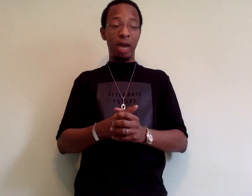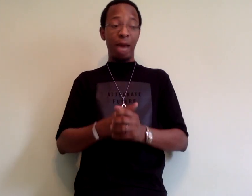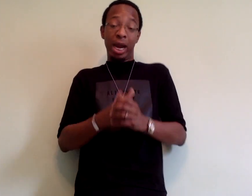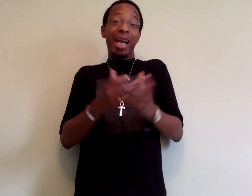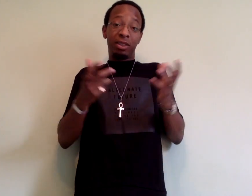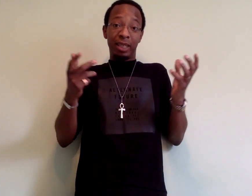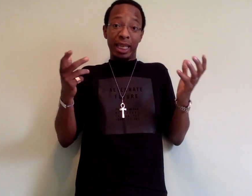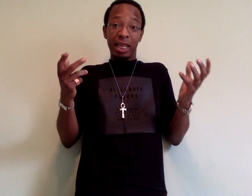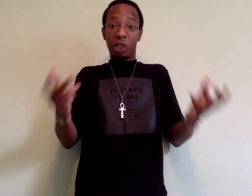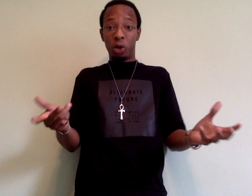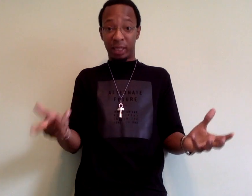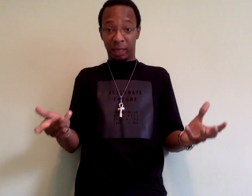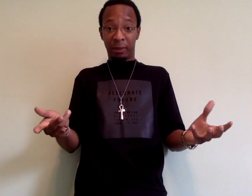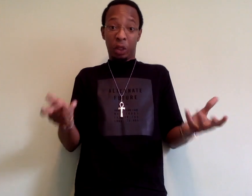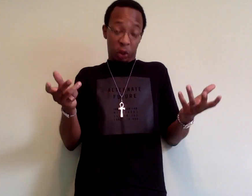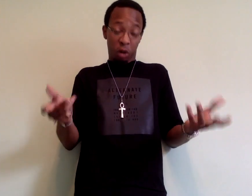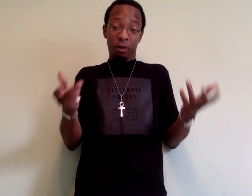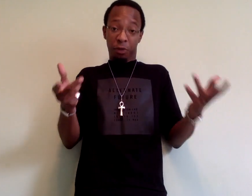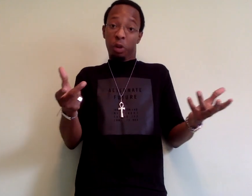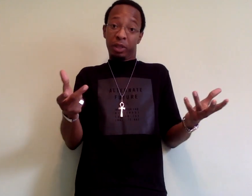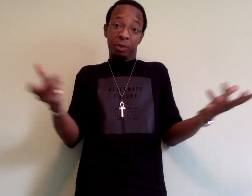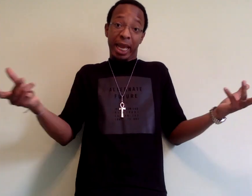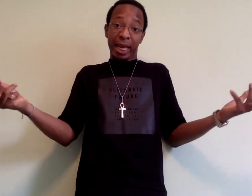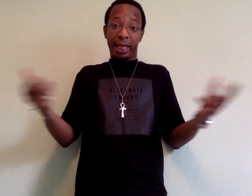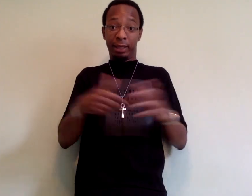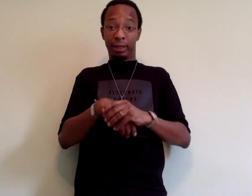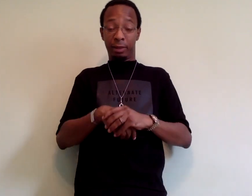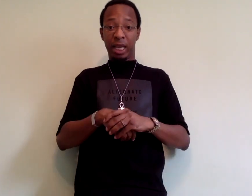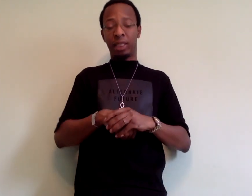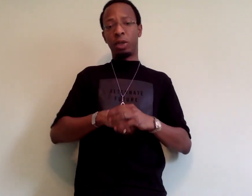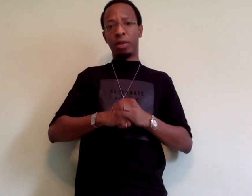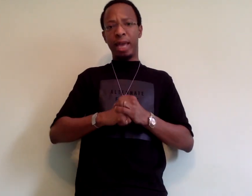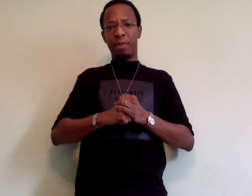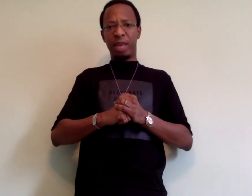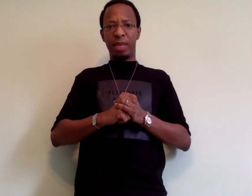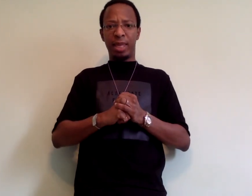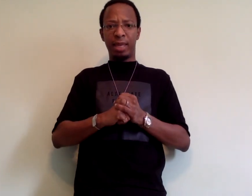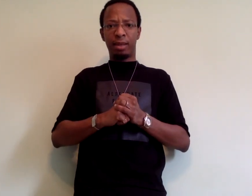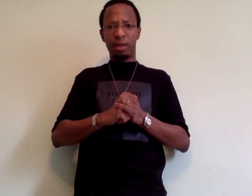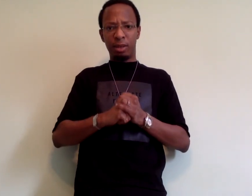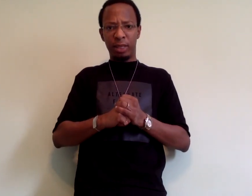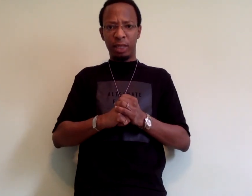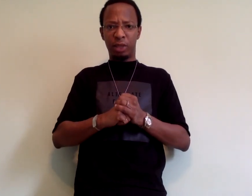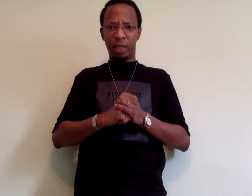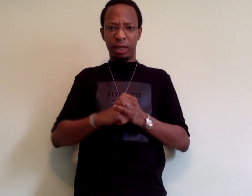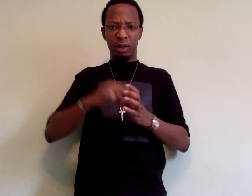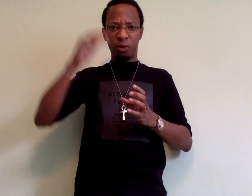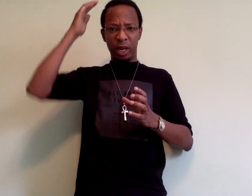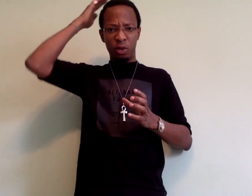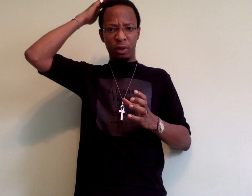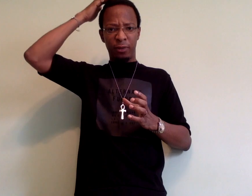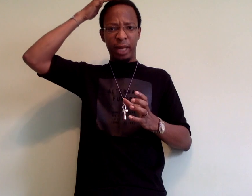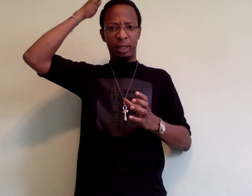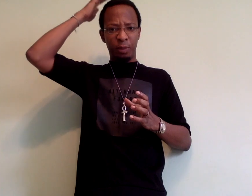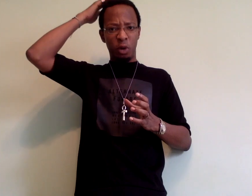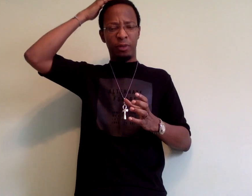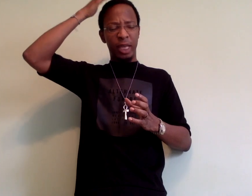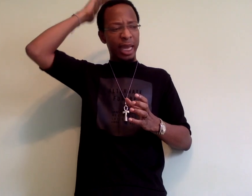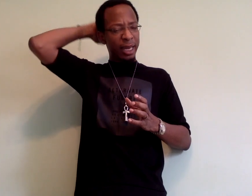were actually endorsing certain forms of black nationalism. And so that made me think, you know, it's interesting where you can find support for the idea